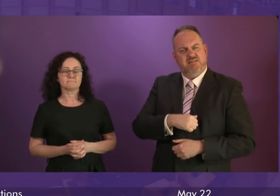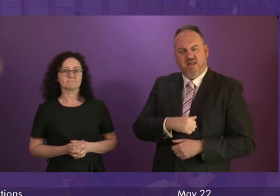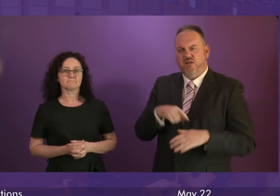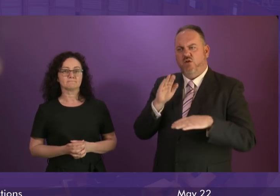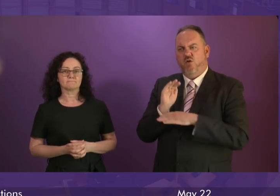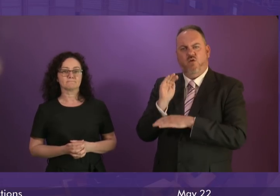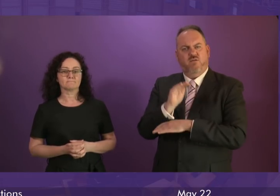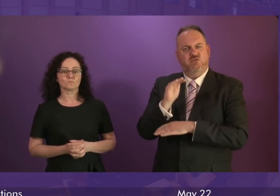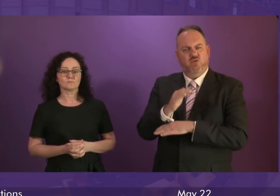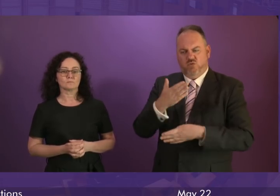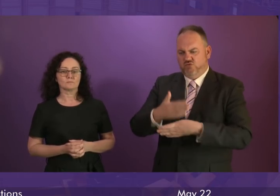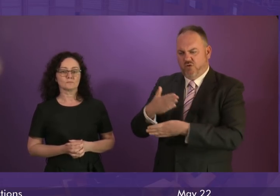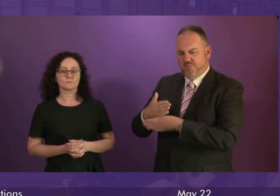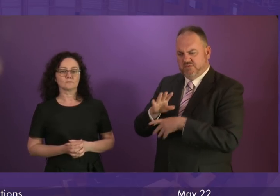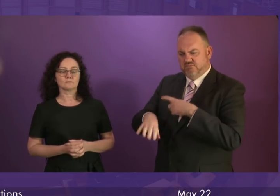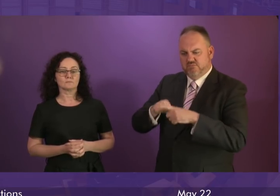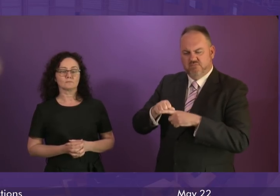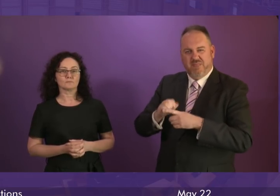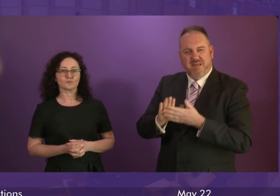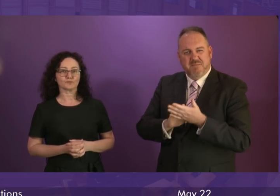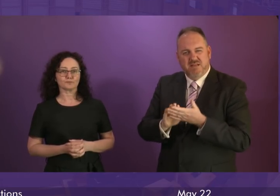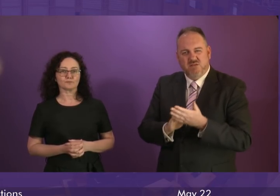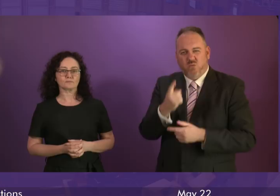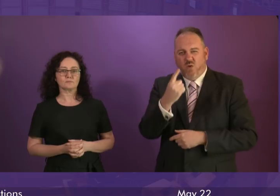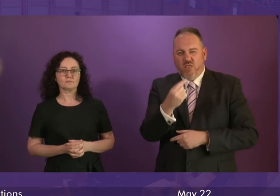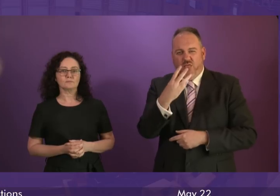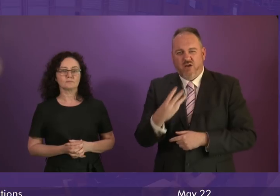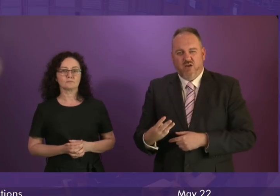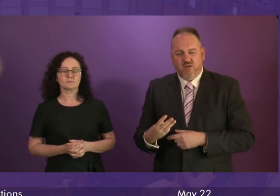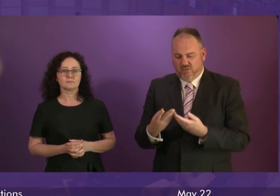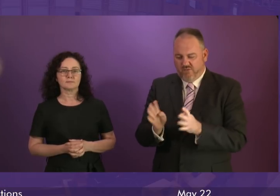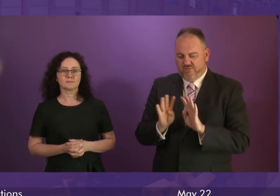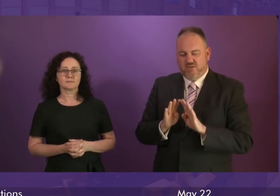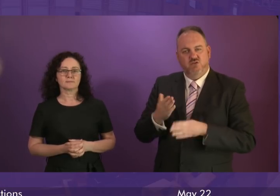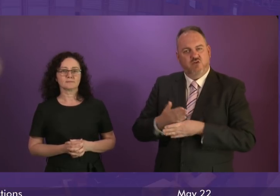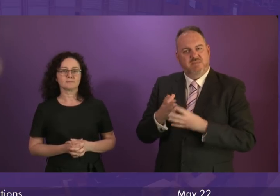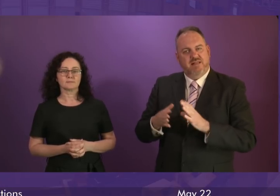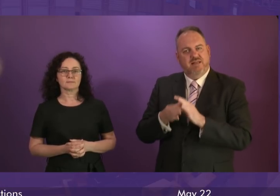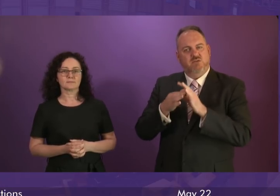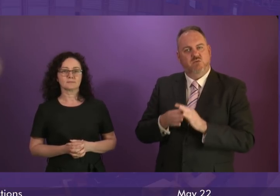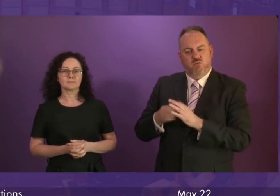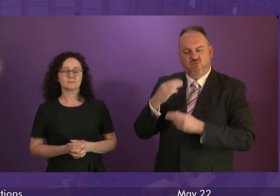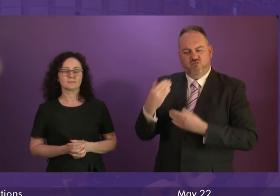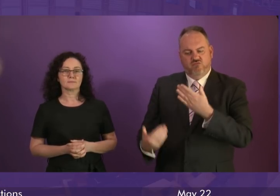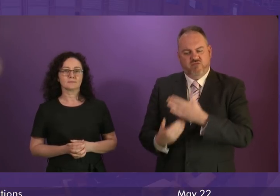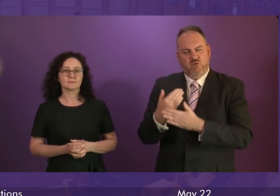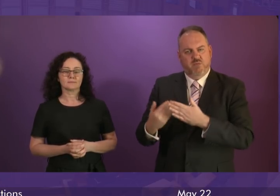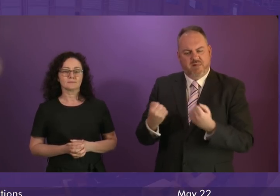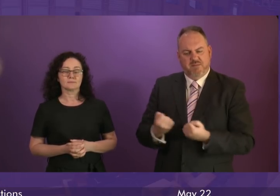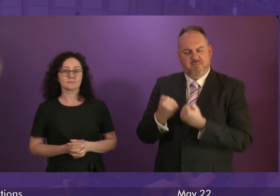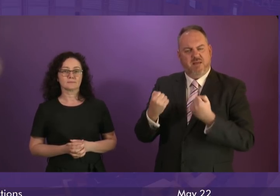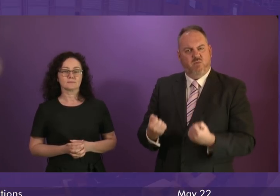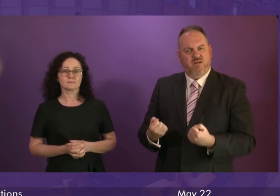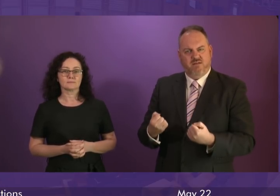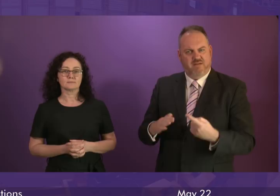That report concluded that fewer than a third of the jobs promised in the renewable energy sector in Scotland have been delivered.